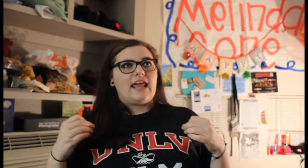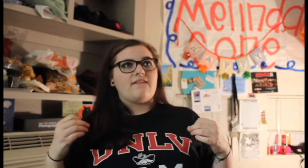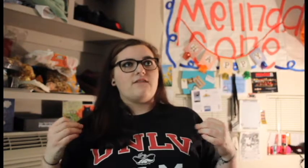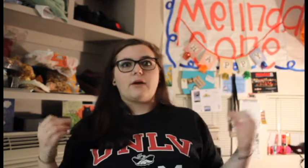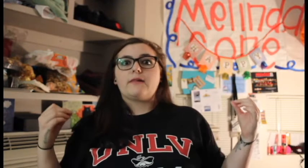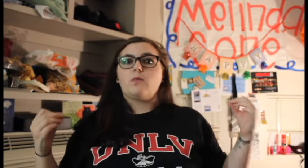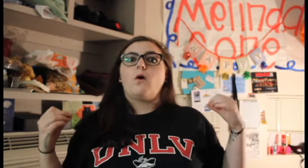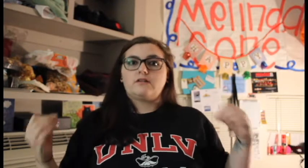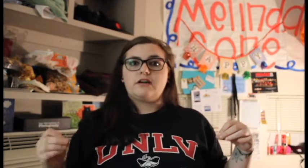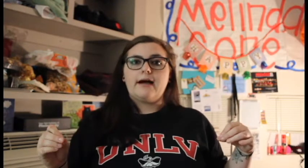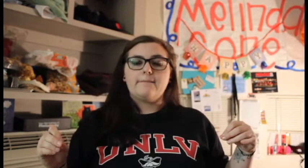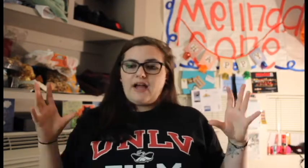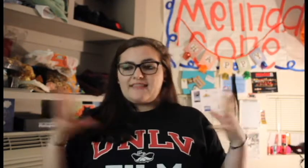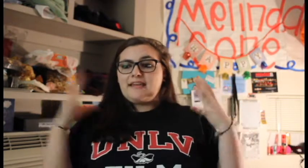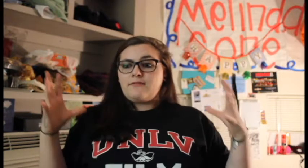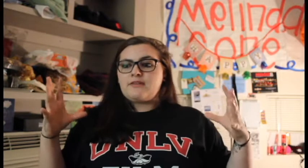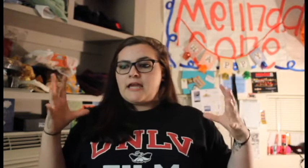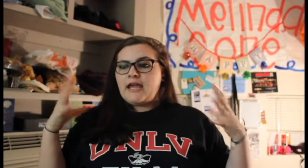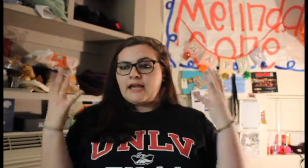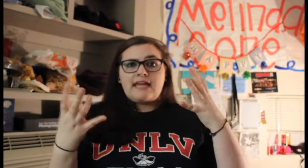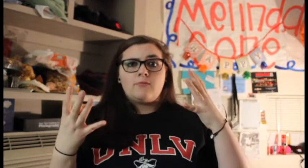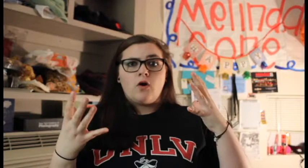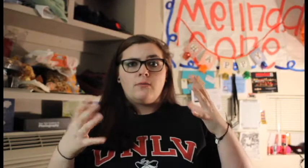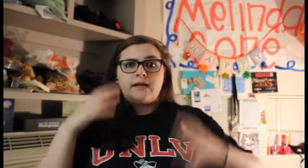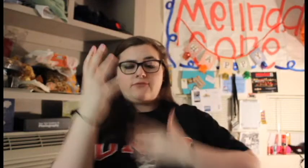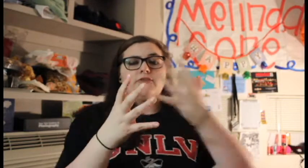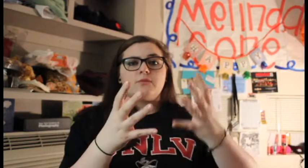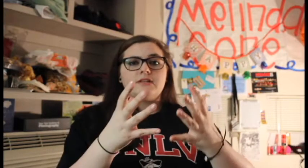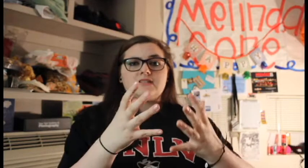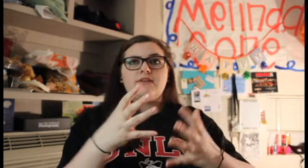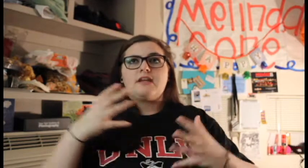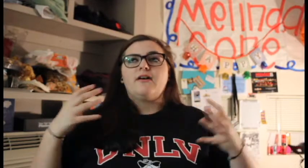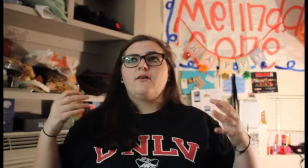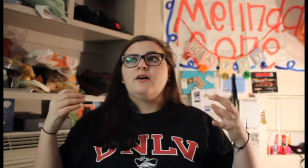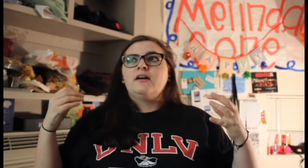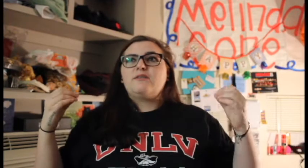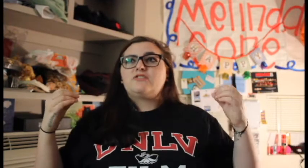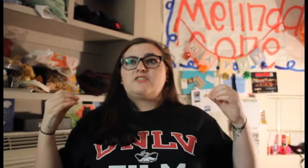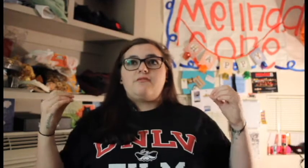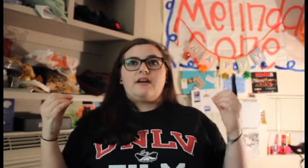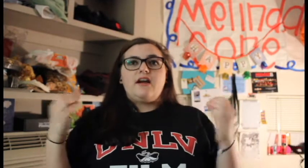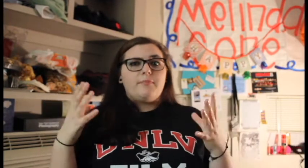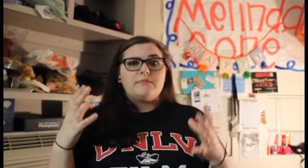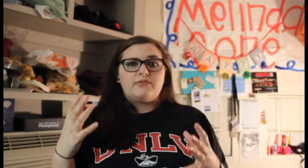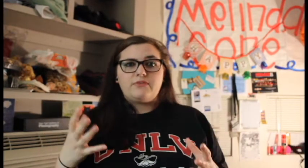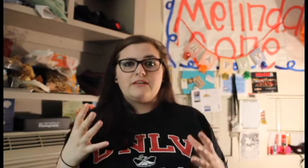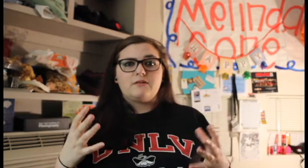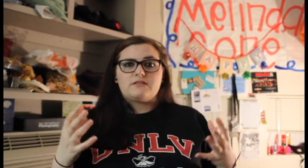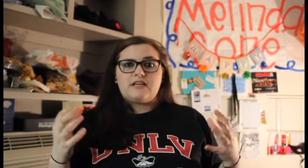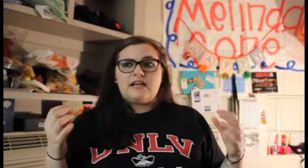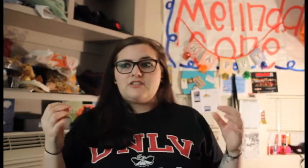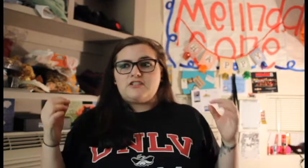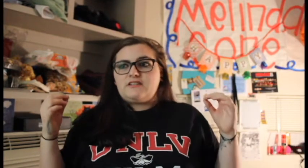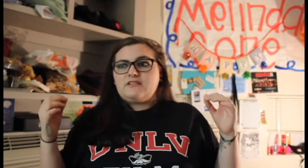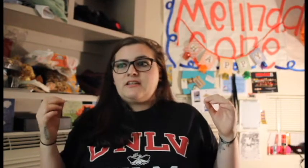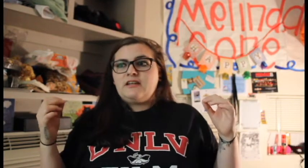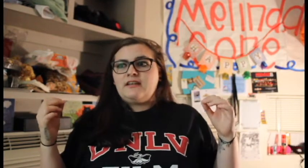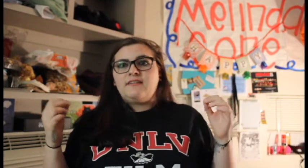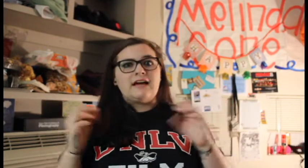a very long time. At the end of the day I came home and I filmed this video. I was just very up in my feels and I just that